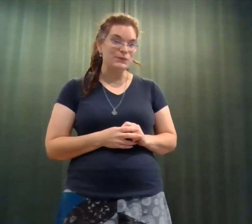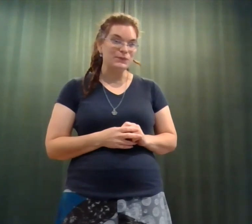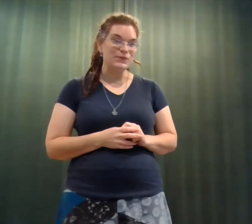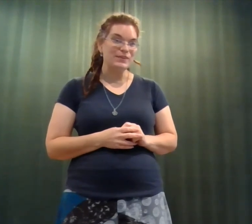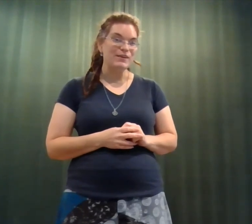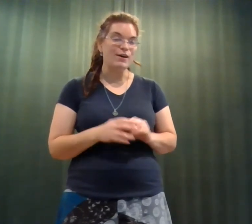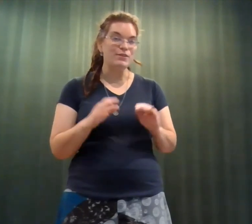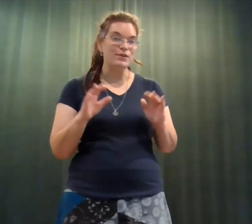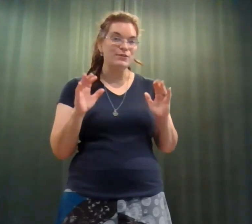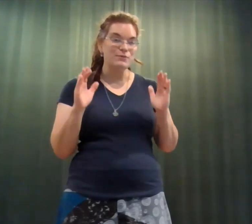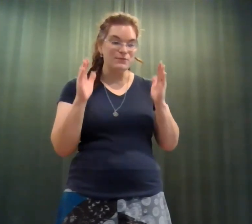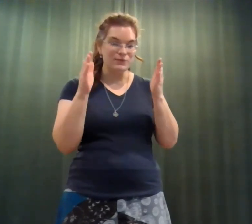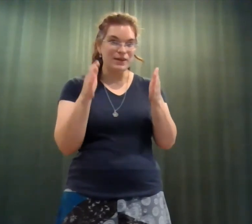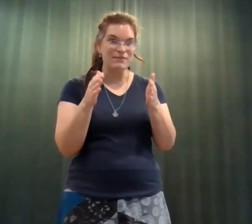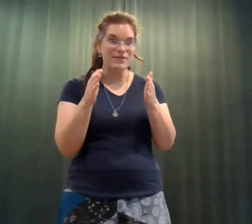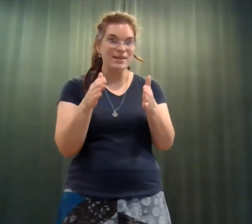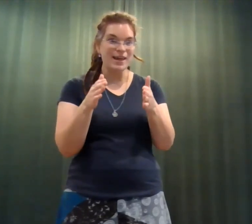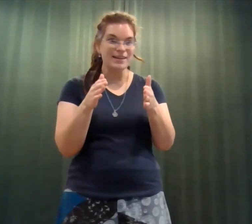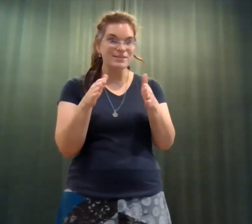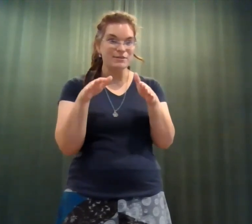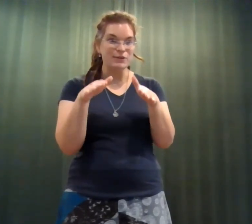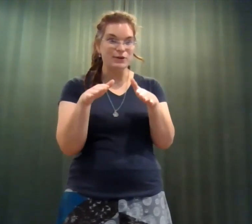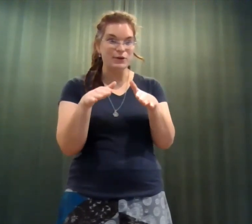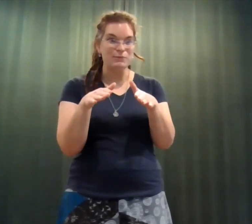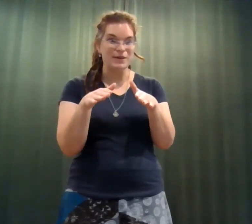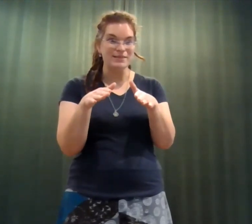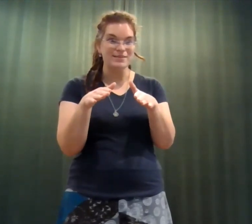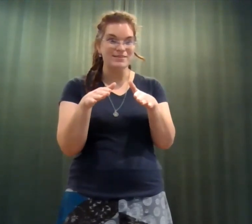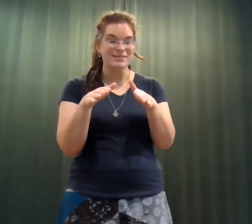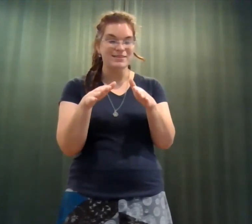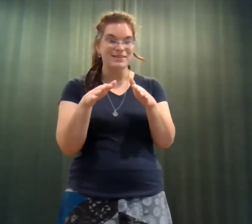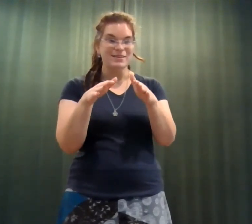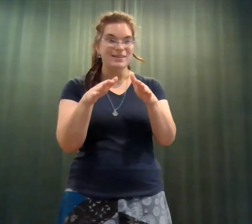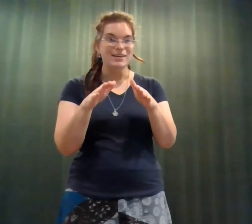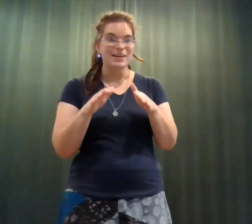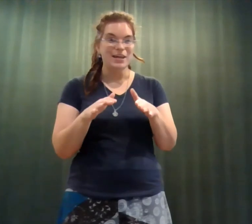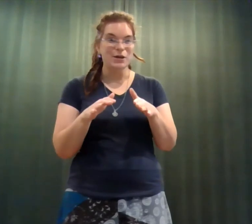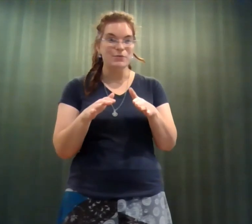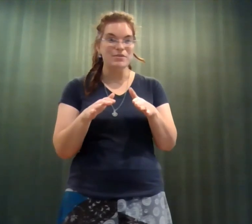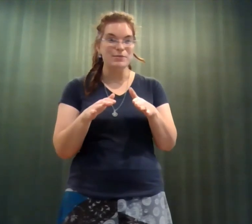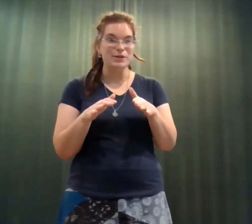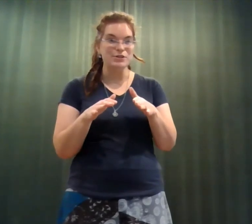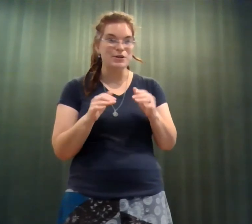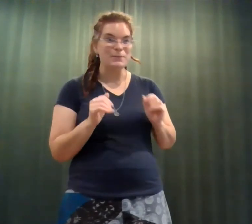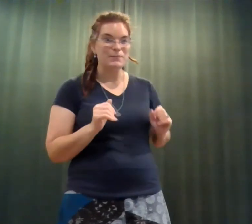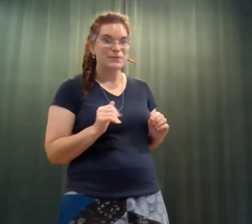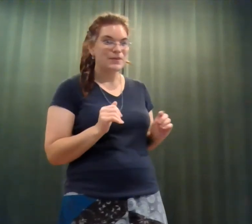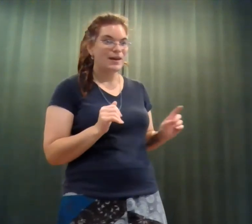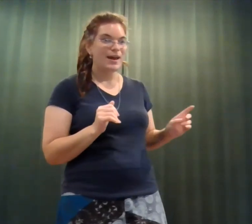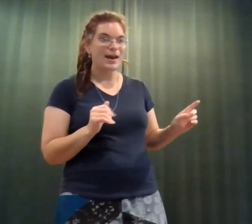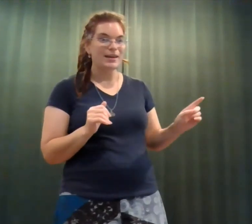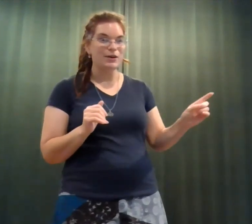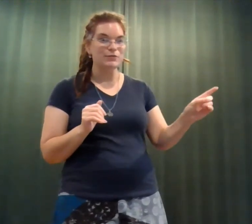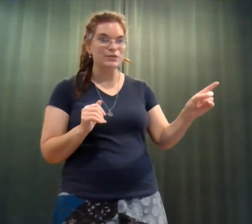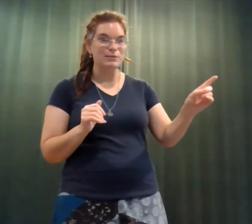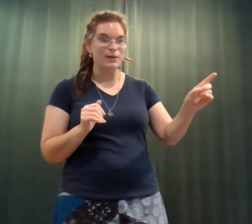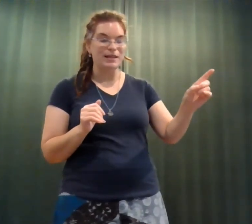on the given night of their elopement, here was the preacher heading over to the meeting